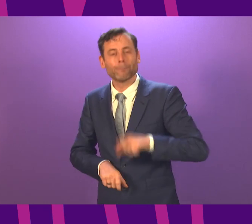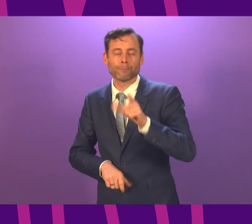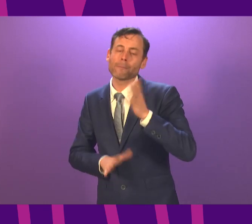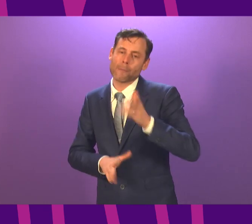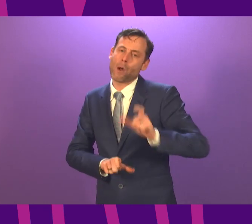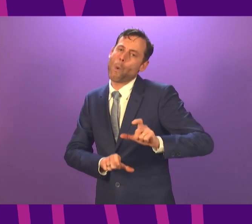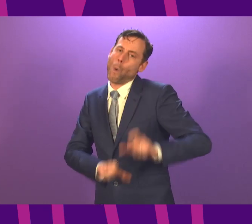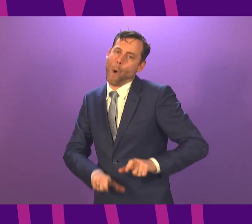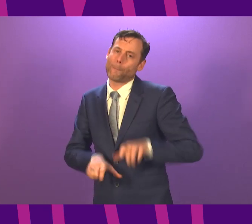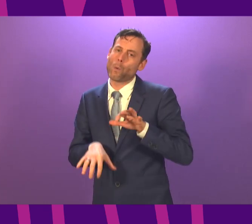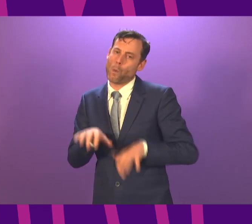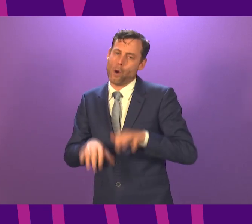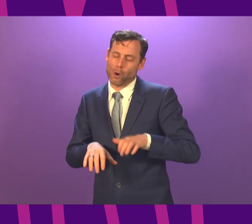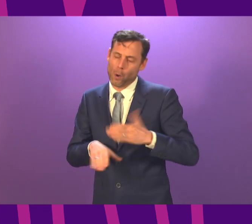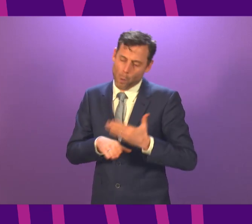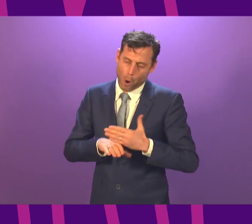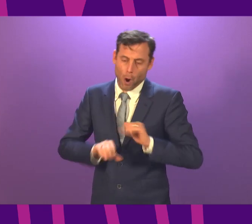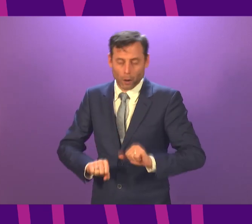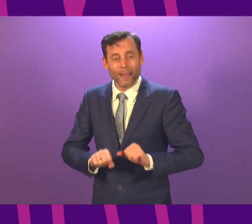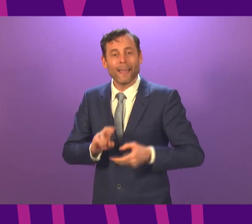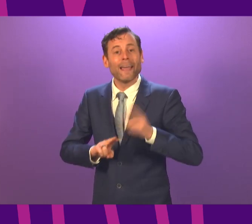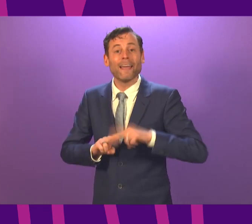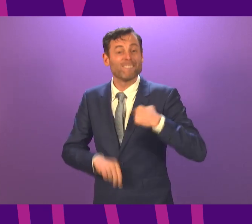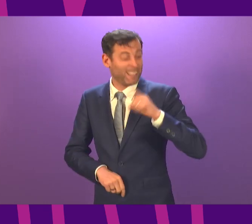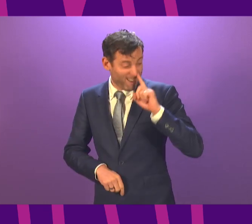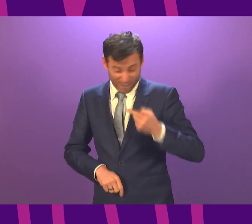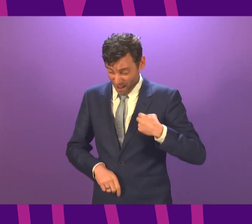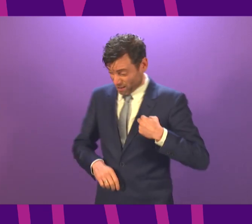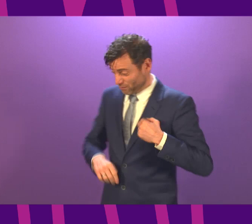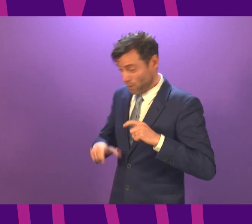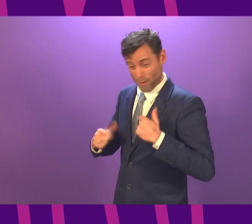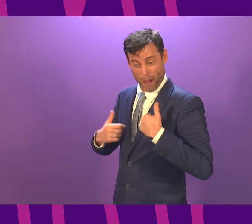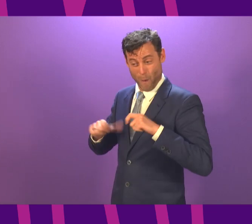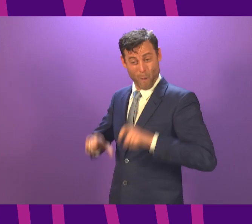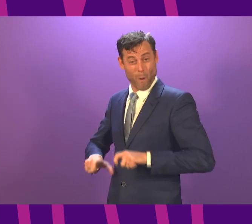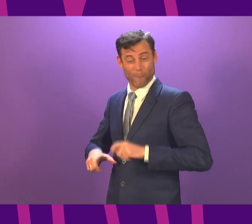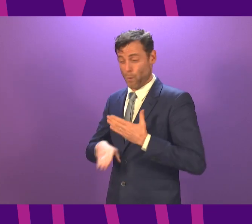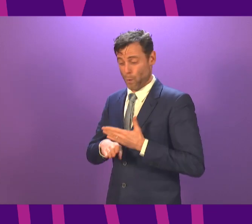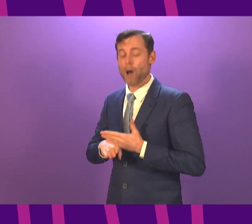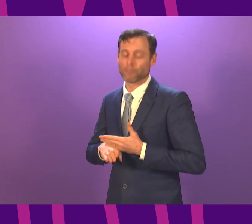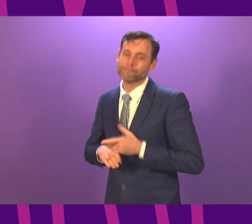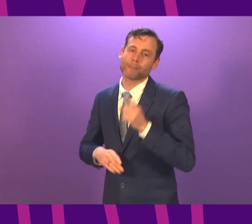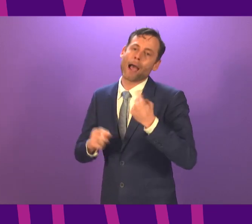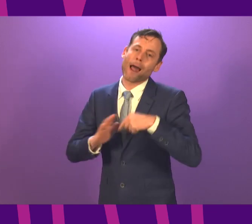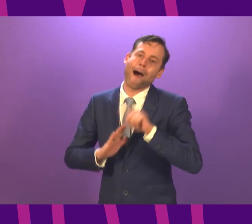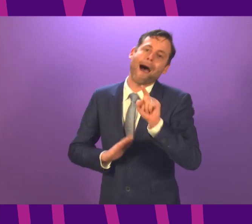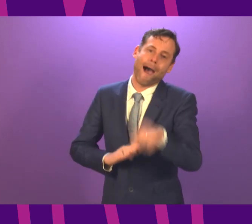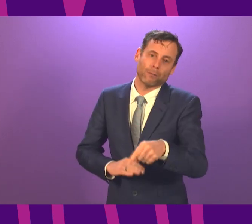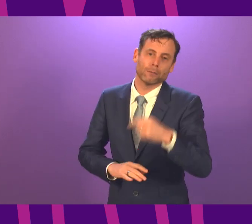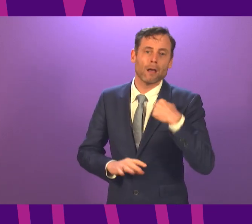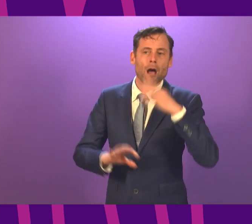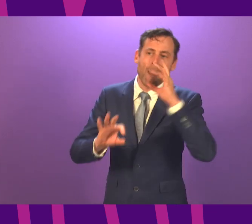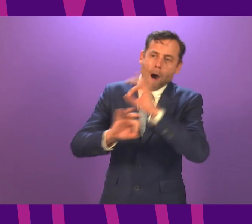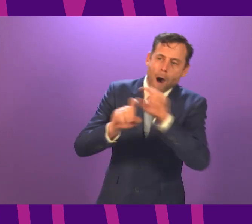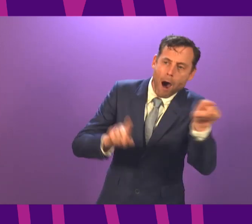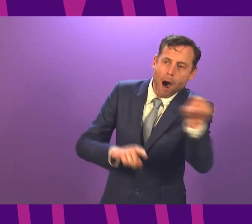only be a reasonable excuse to leave your home to go to work if that work cannot be done from home. We are asking people and businesses